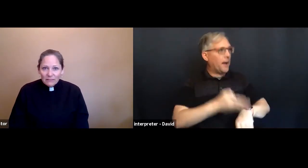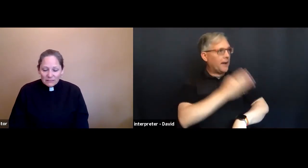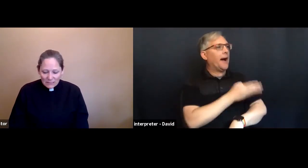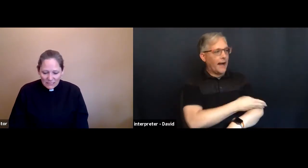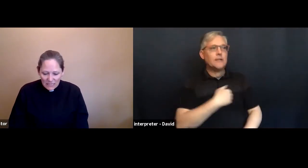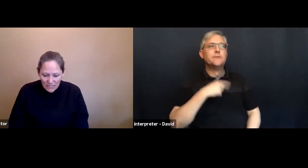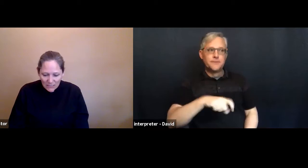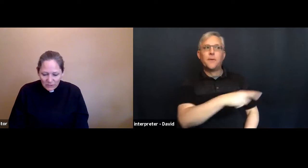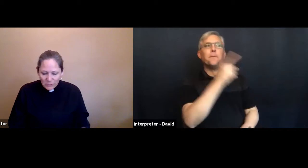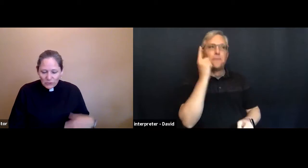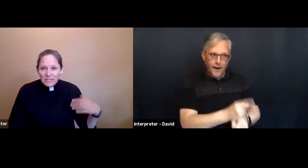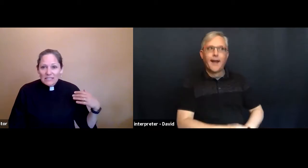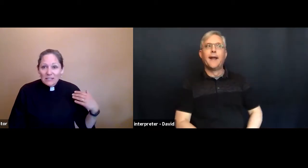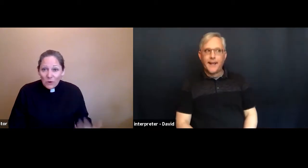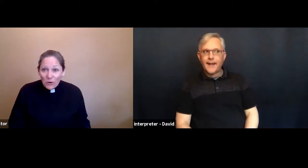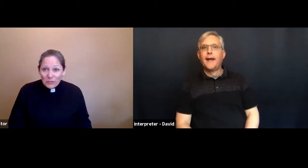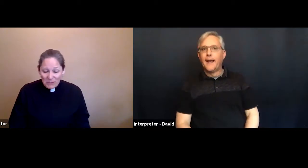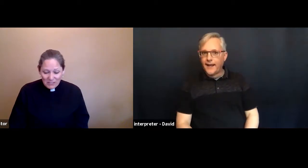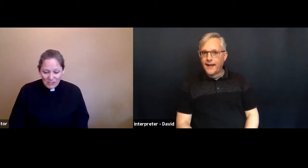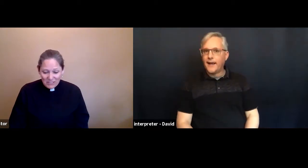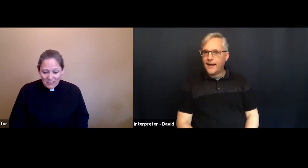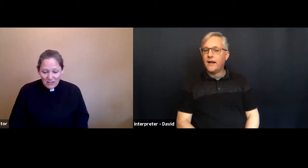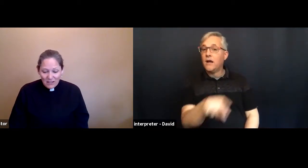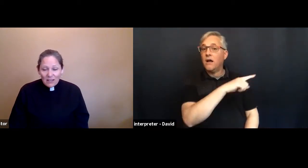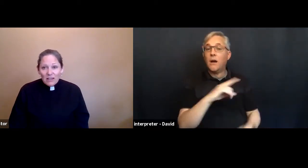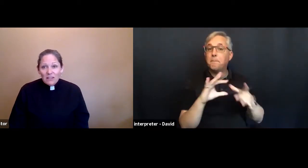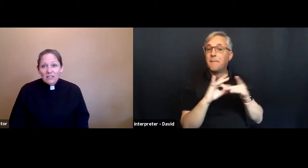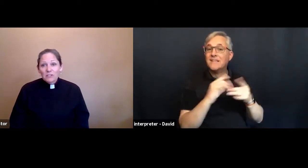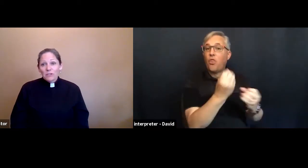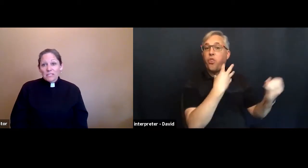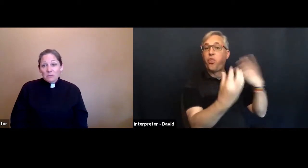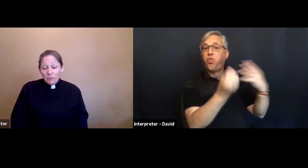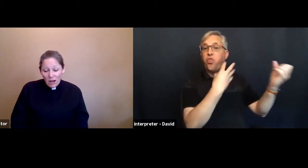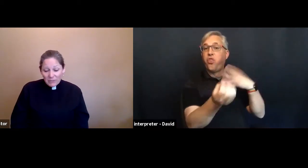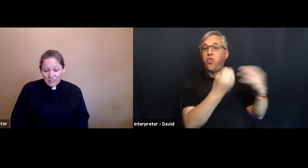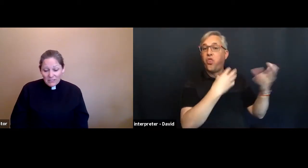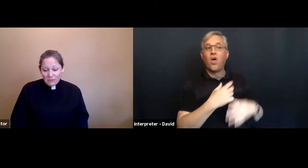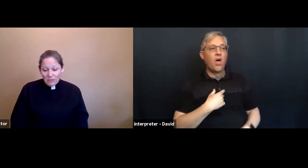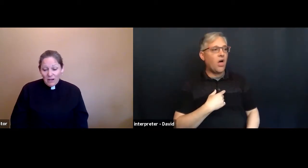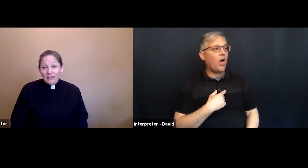it's easier to trust those messages than to trust the promises from God